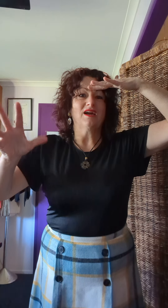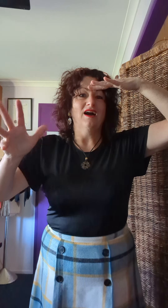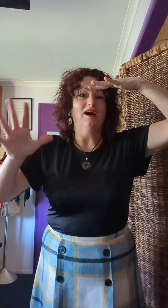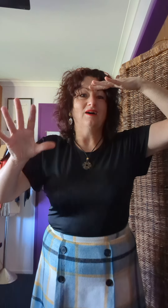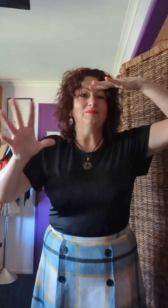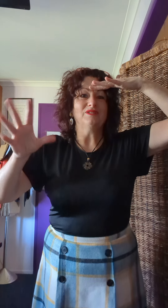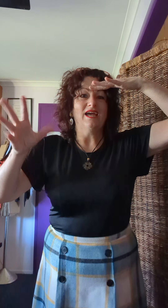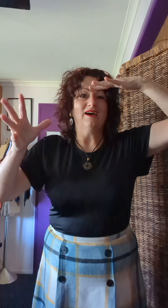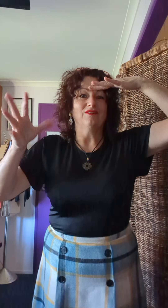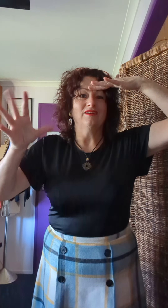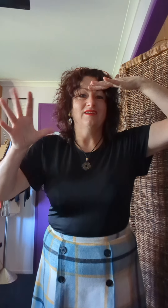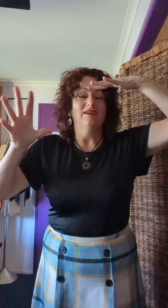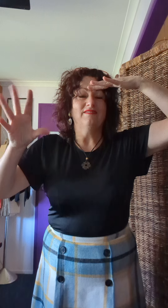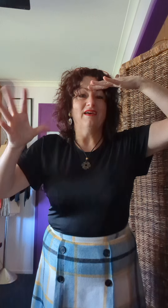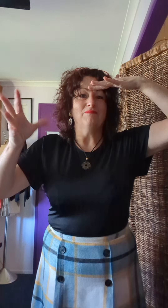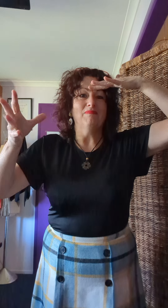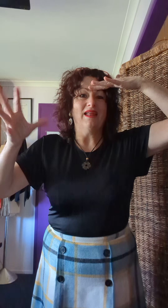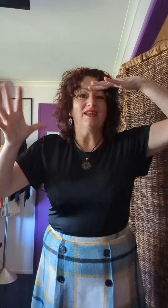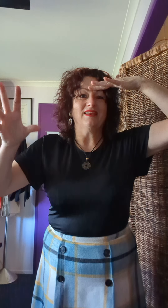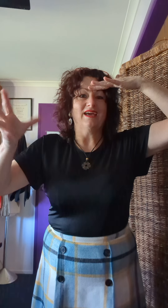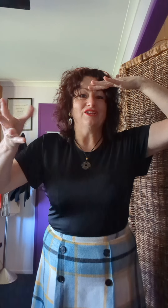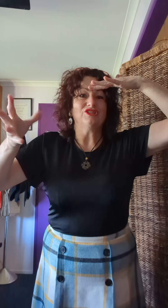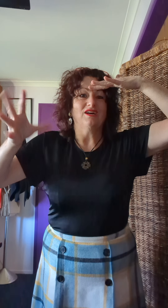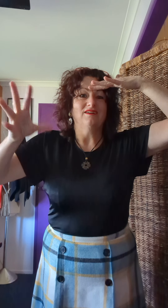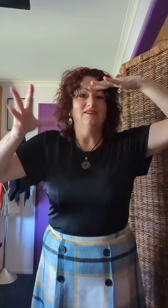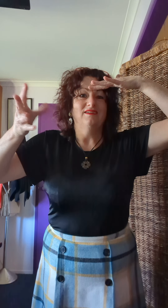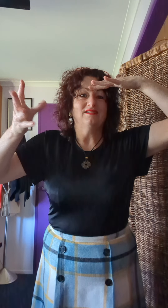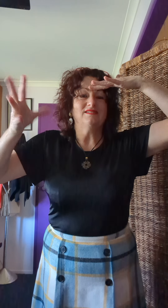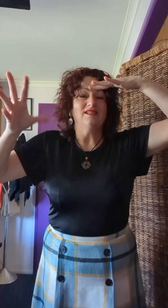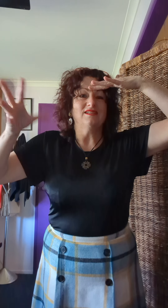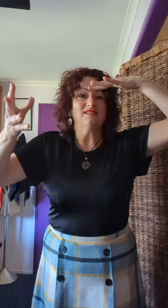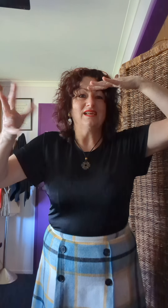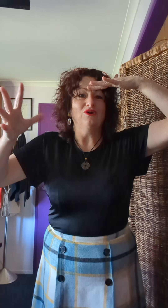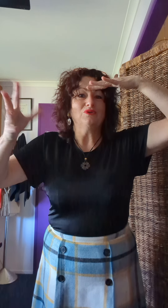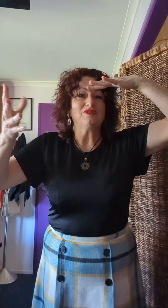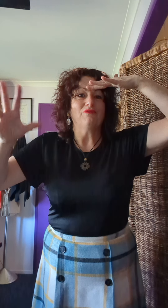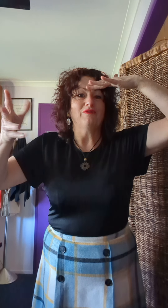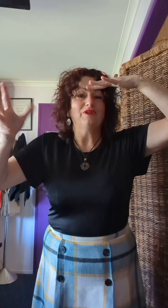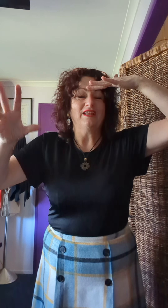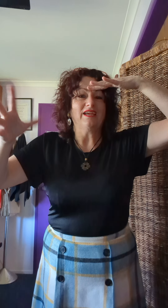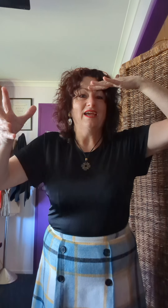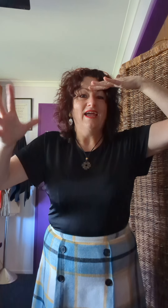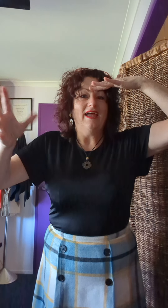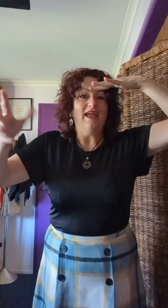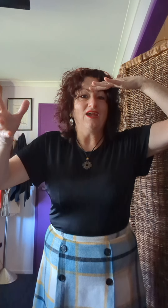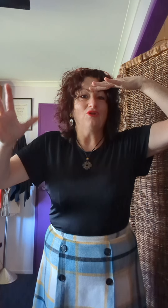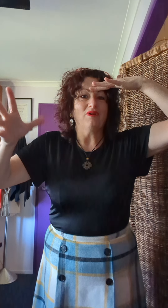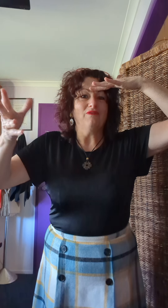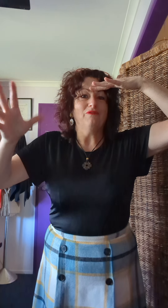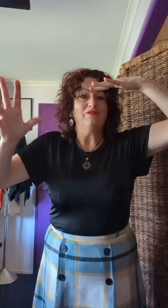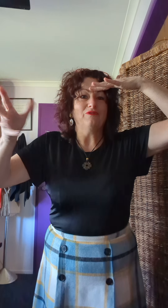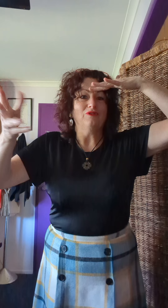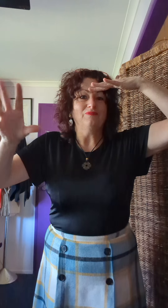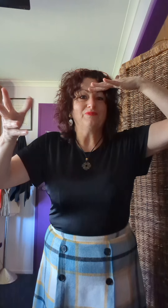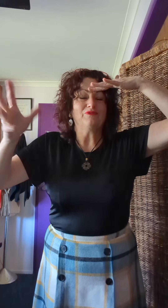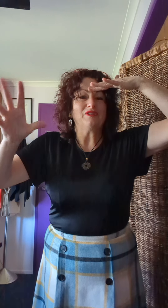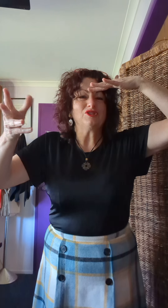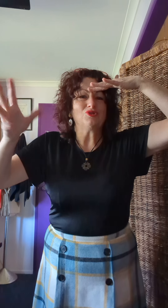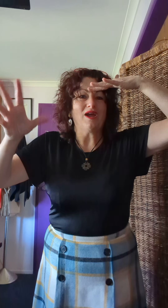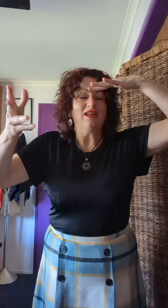calm down that manic nature that's in the cells. If we're feeling angry, fearful, frustrated,